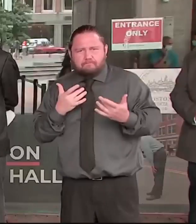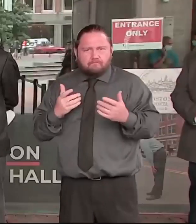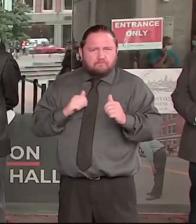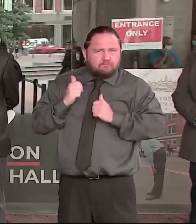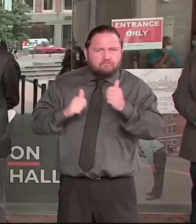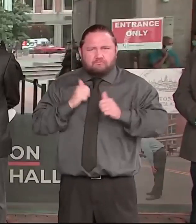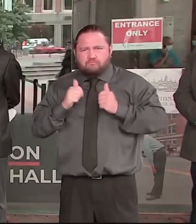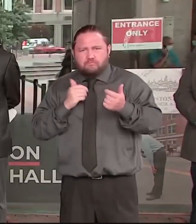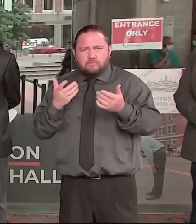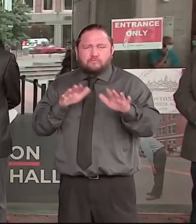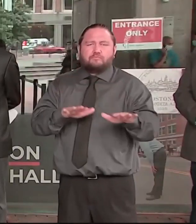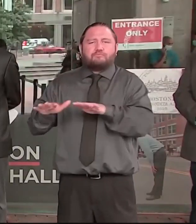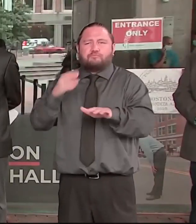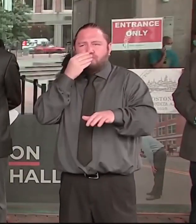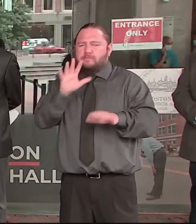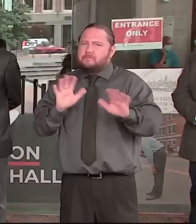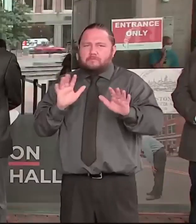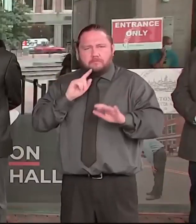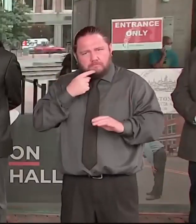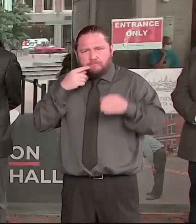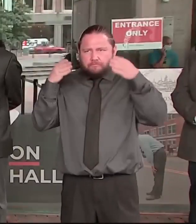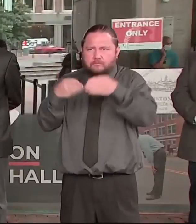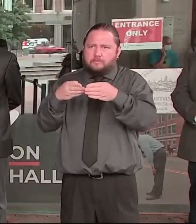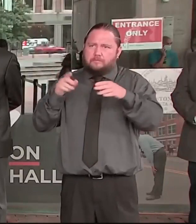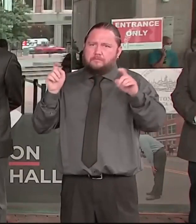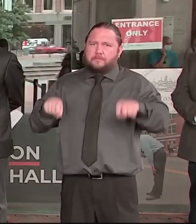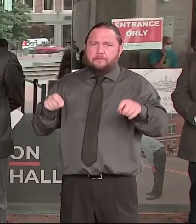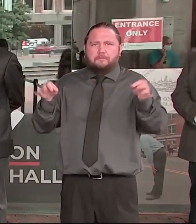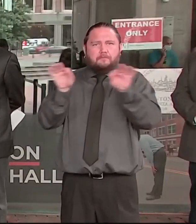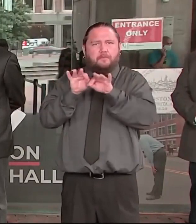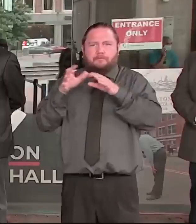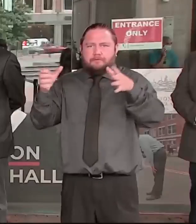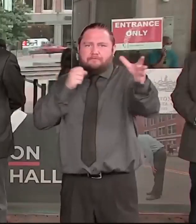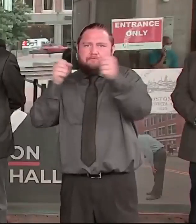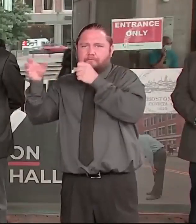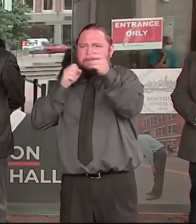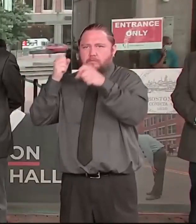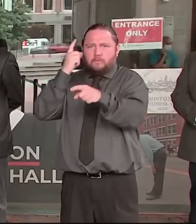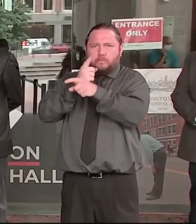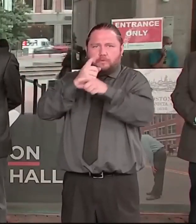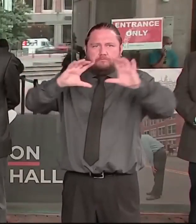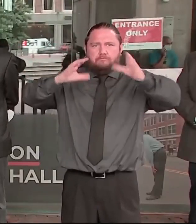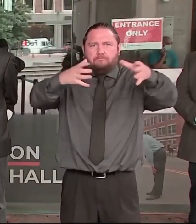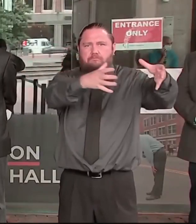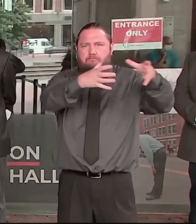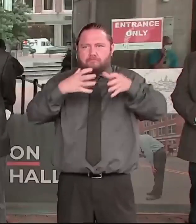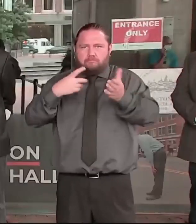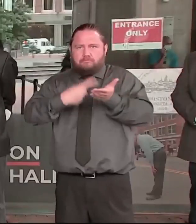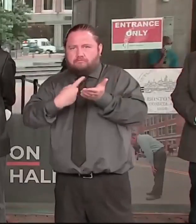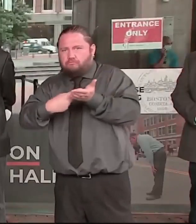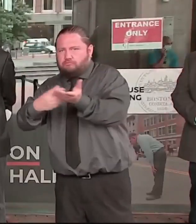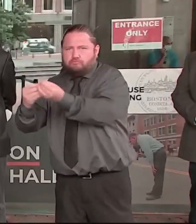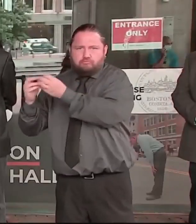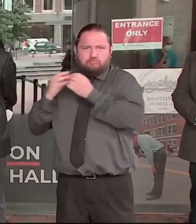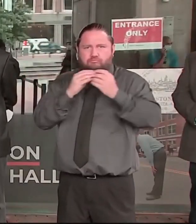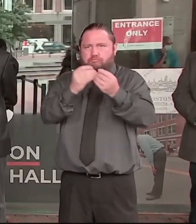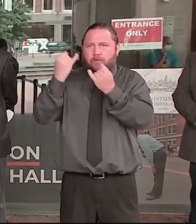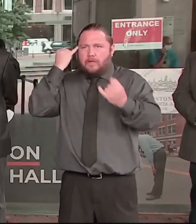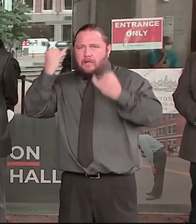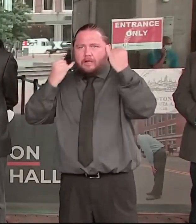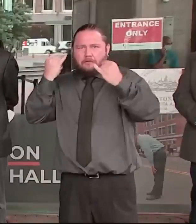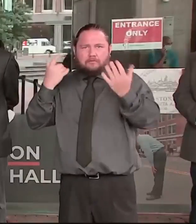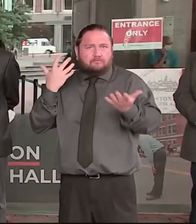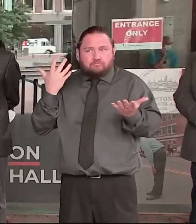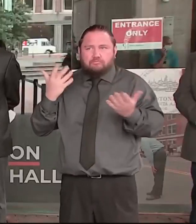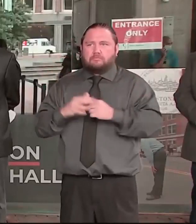in the right direction. We will have complete and regular availability of specific race and ethnicity data